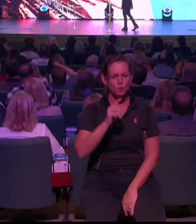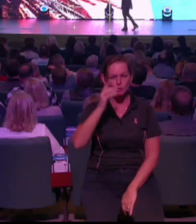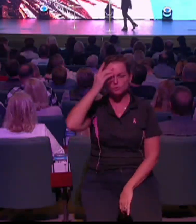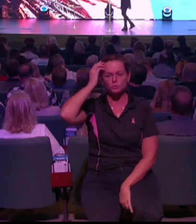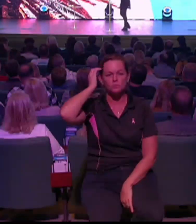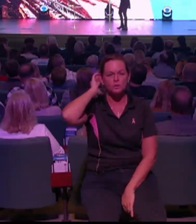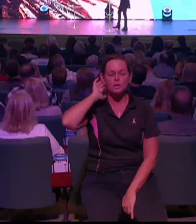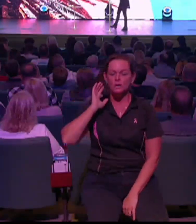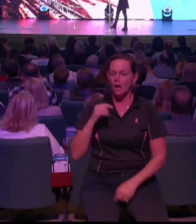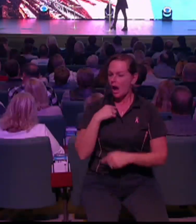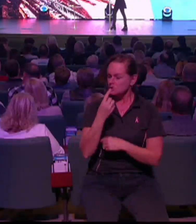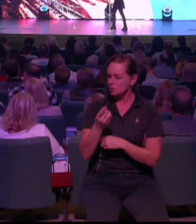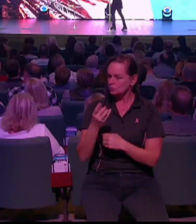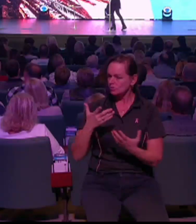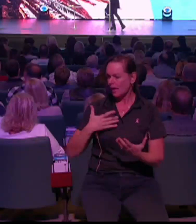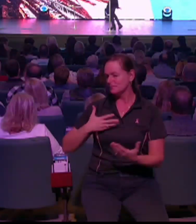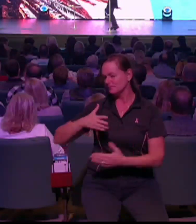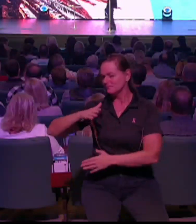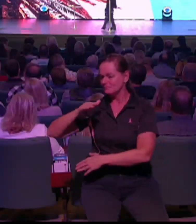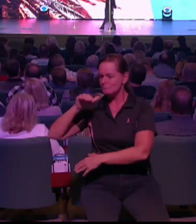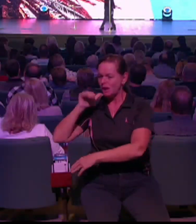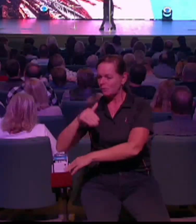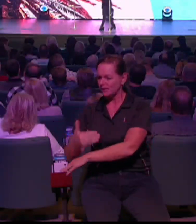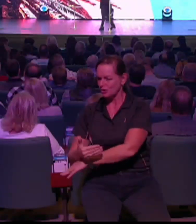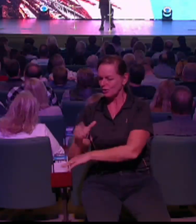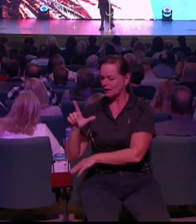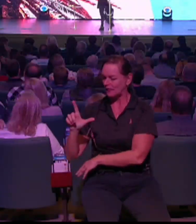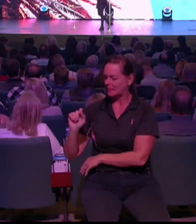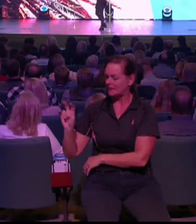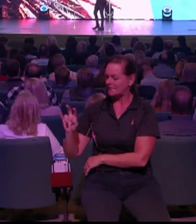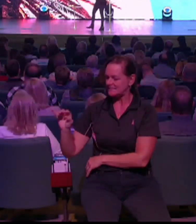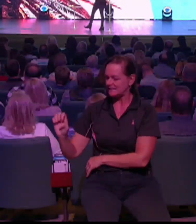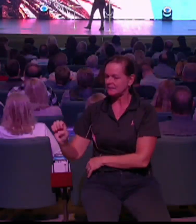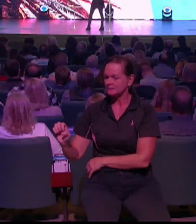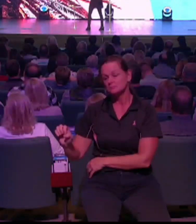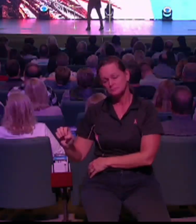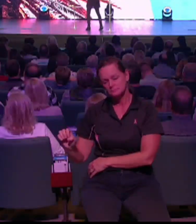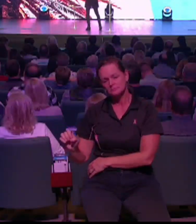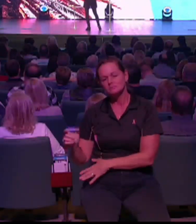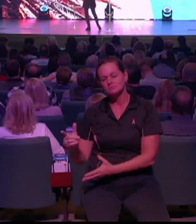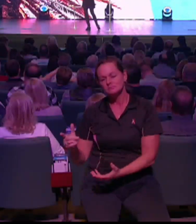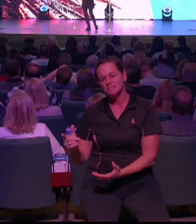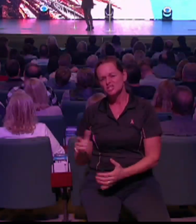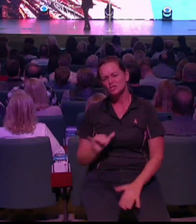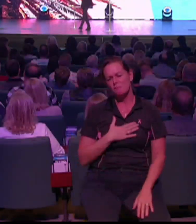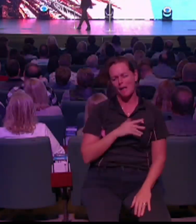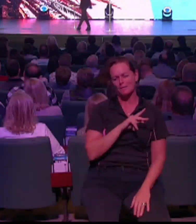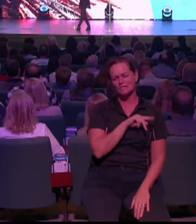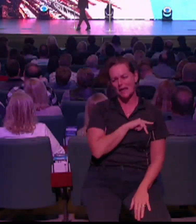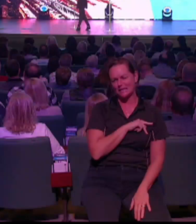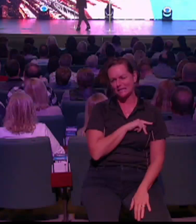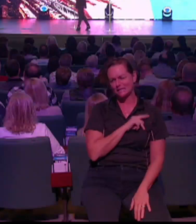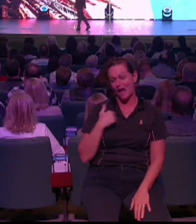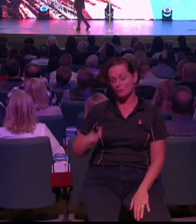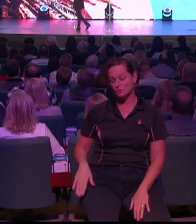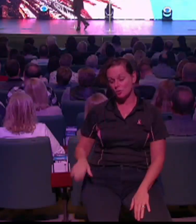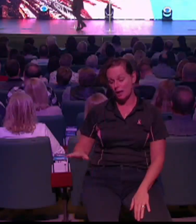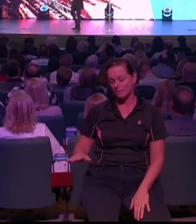challenge for both of my parents. And they were not Christians. My father was an alcoholic. And I grew